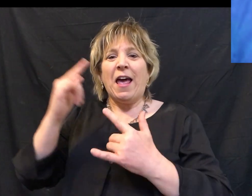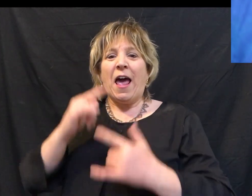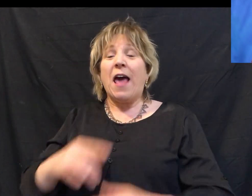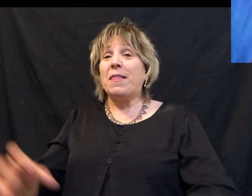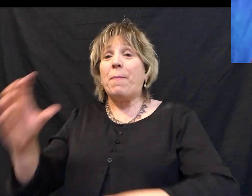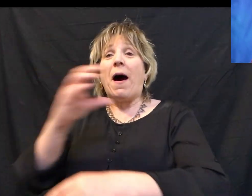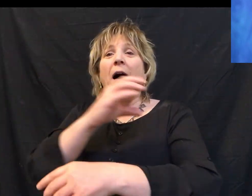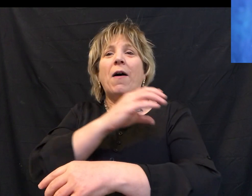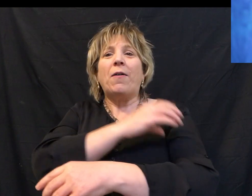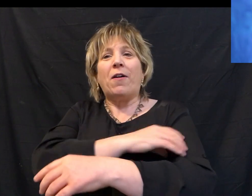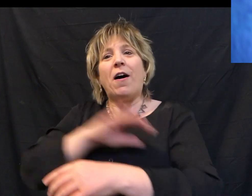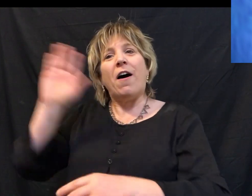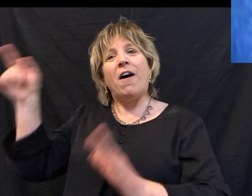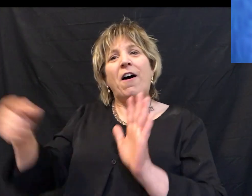of the blood